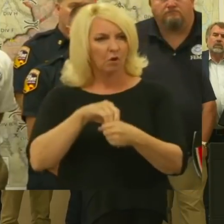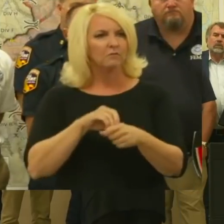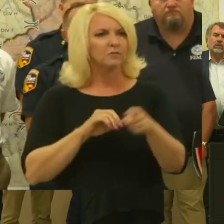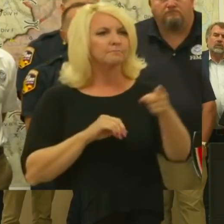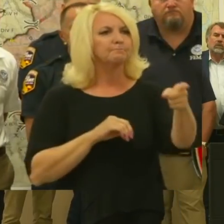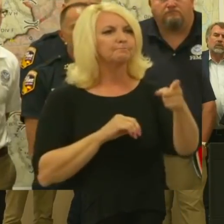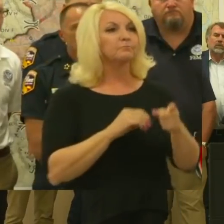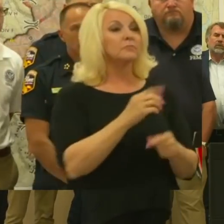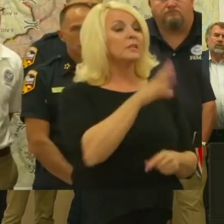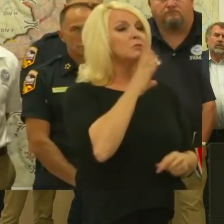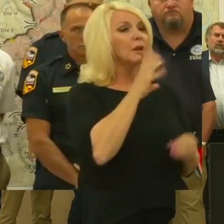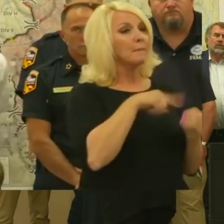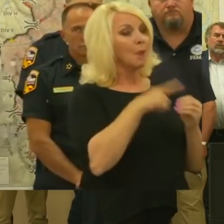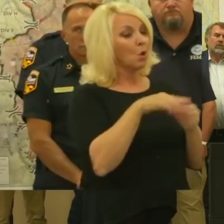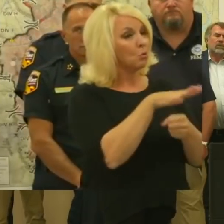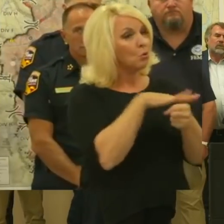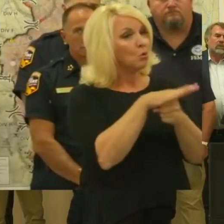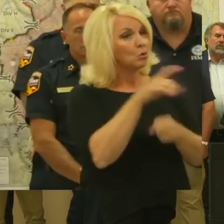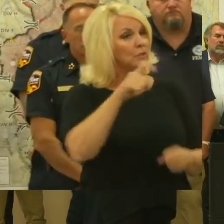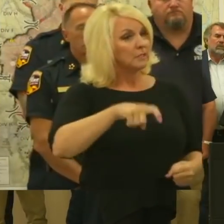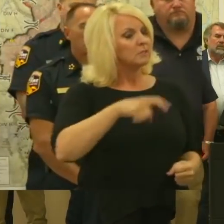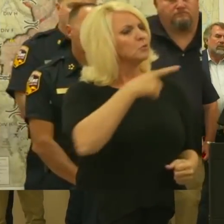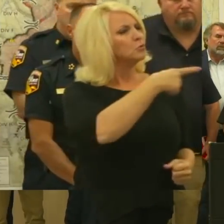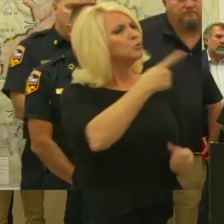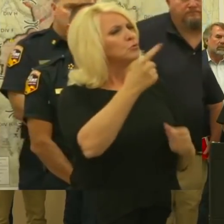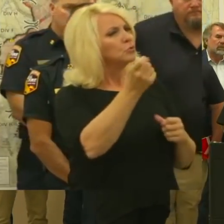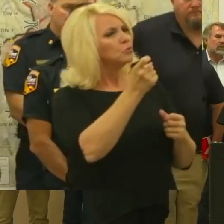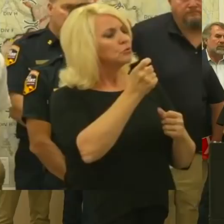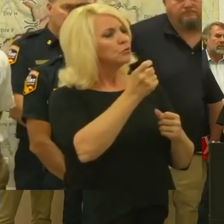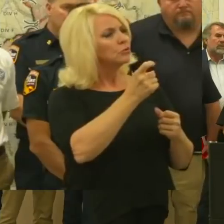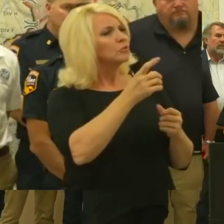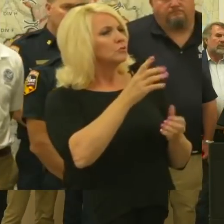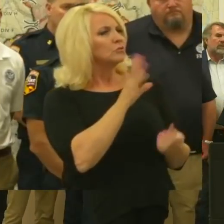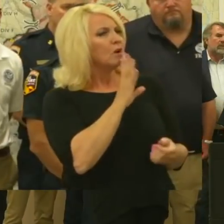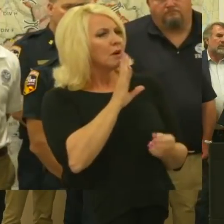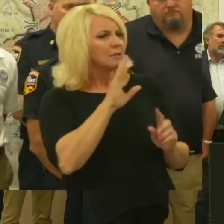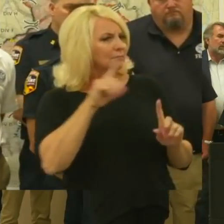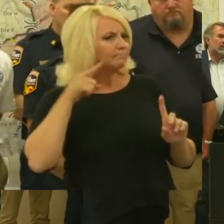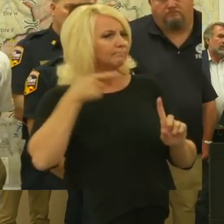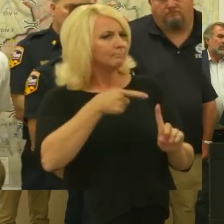you talk about getting .